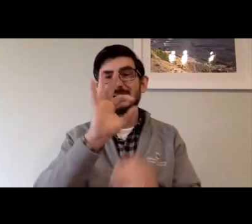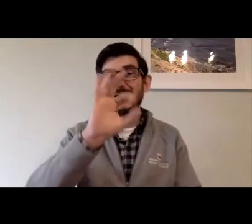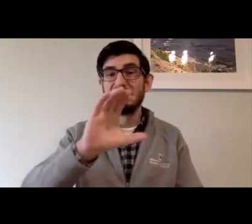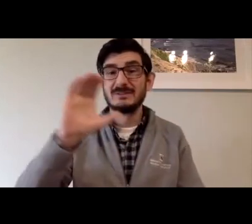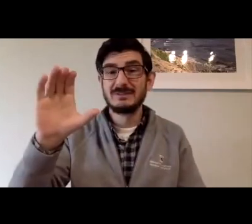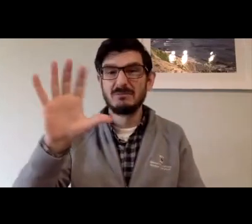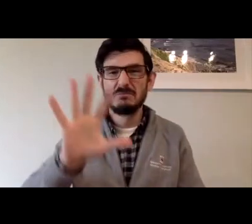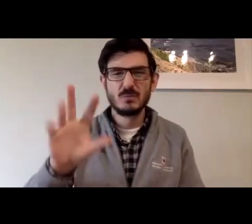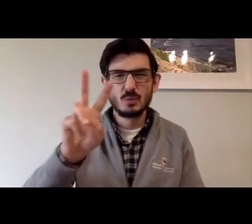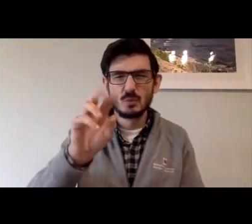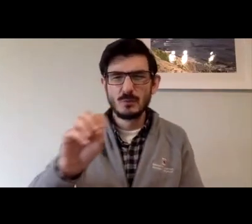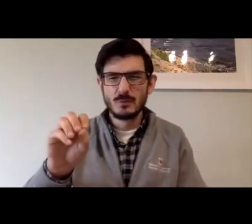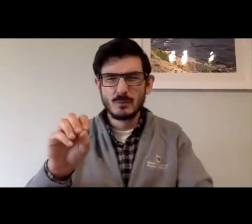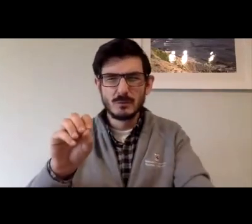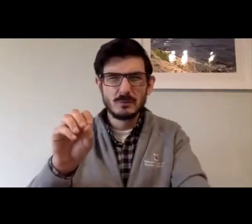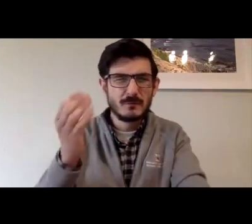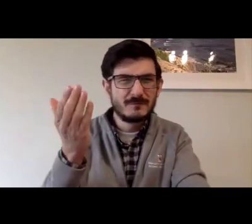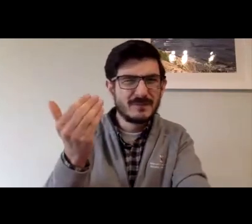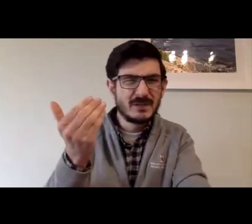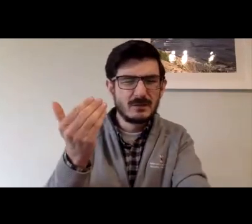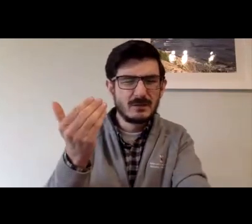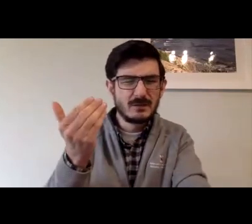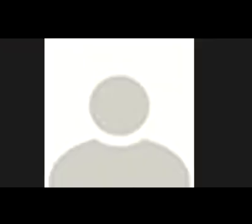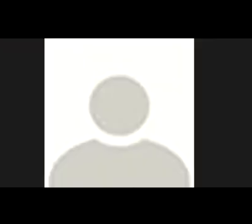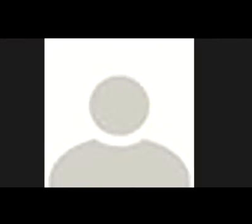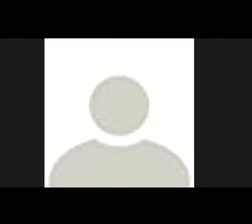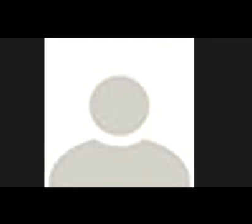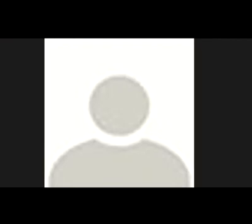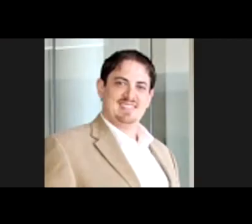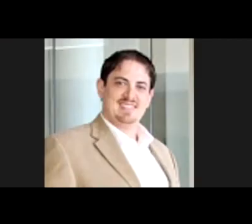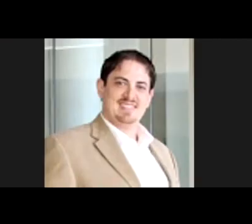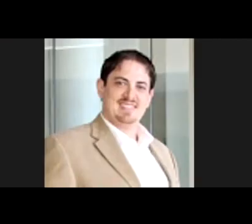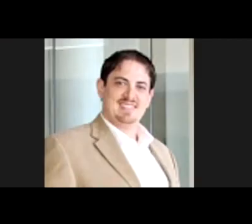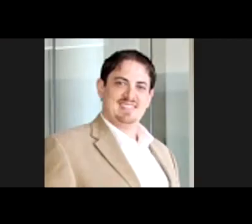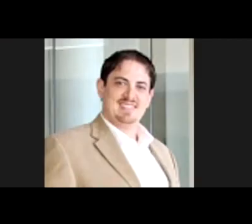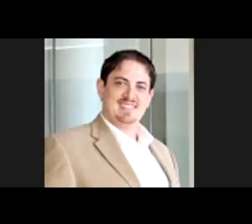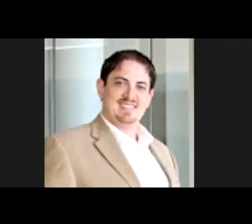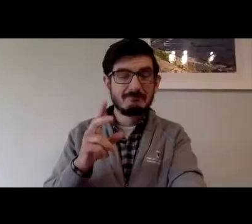had had their fill and they petitioned the FCC.